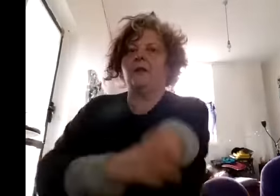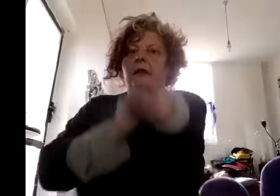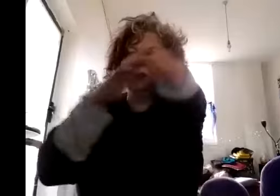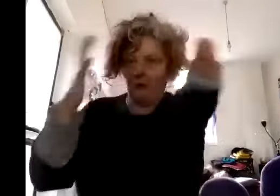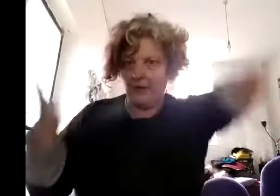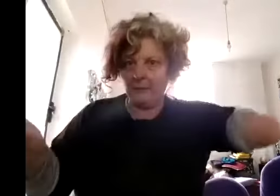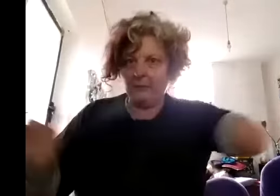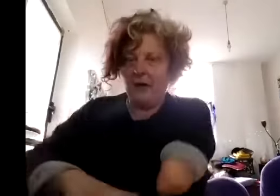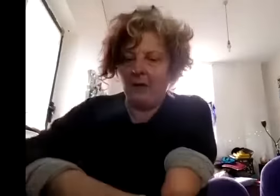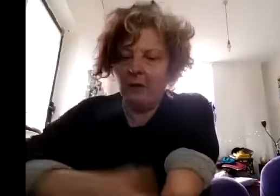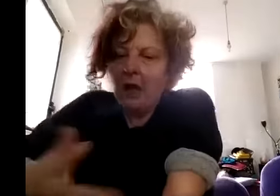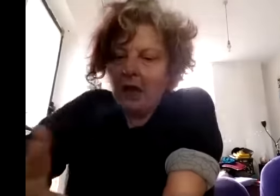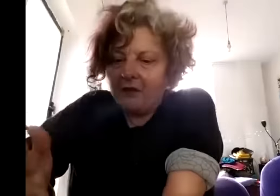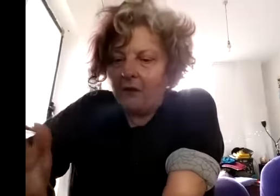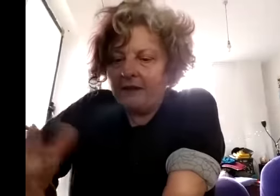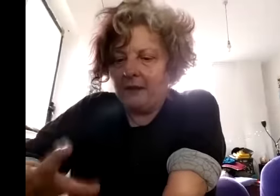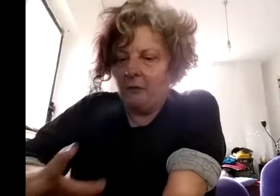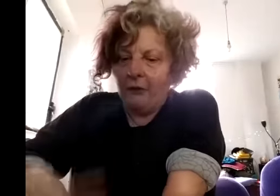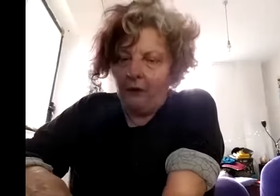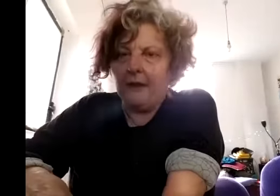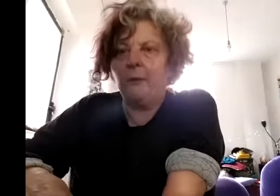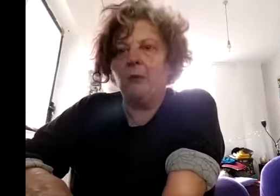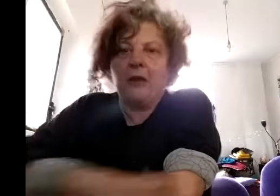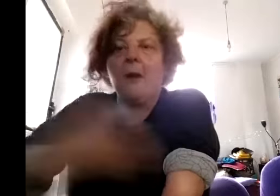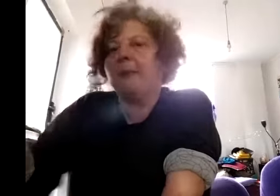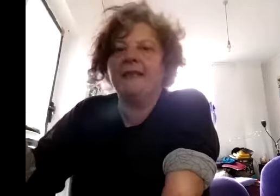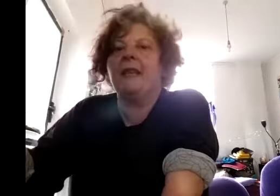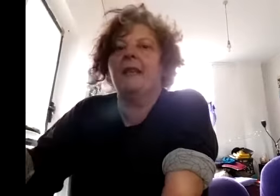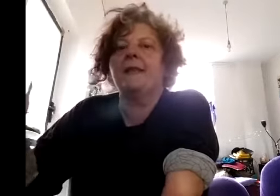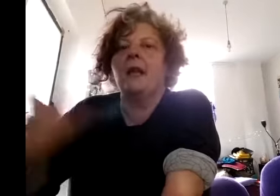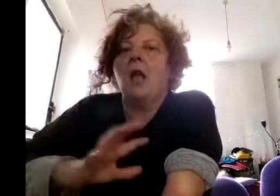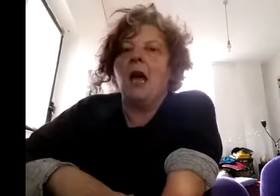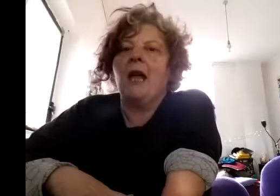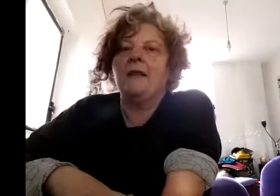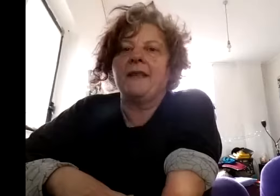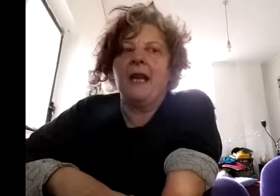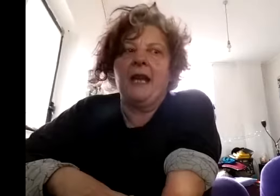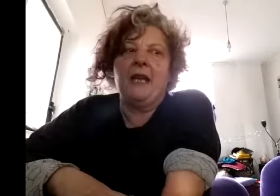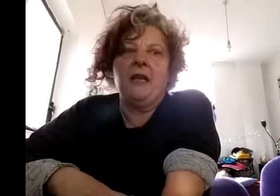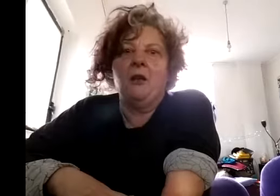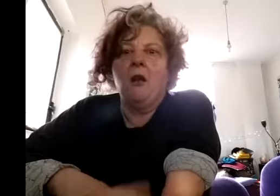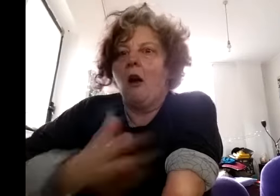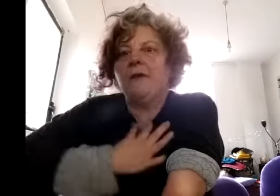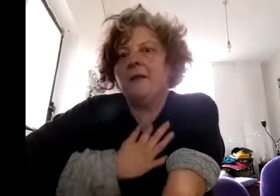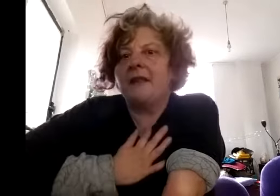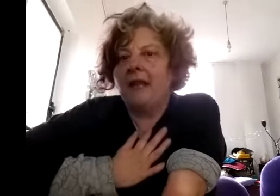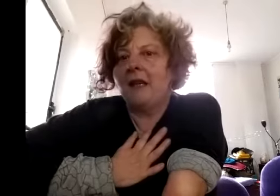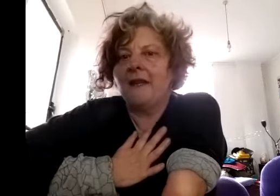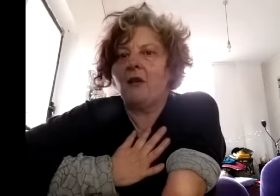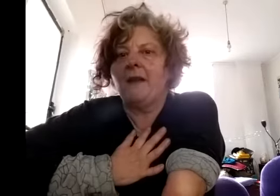and people come up and so there's a minority of people who come up in tears and say i've never seen anything like this